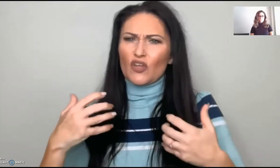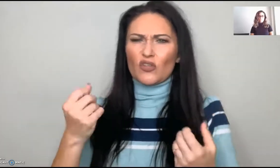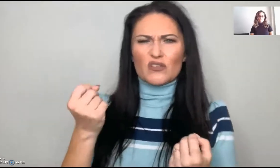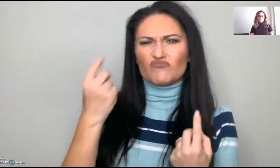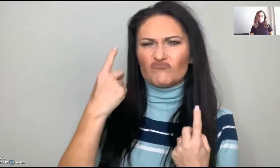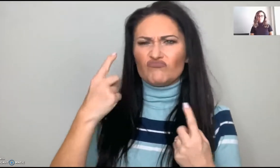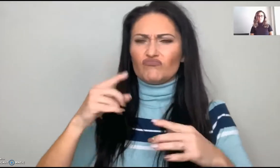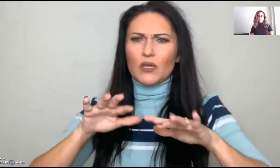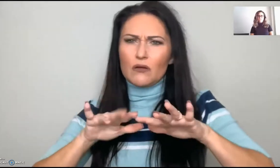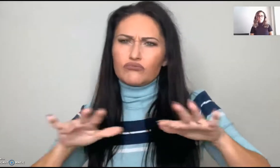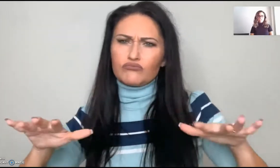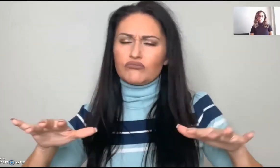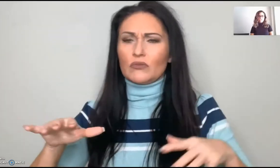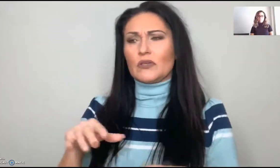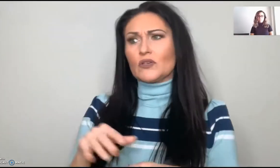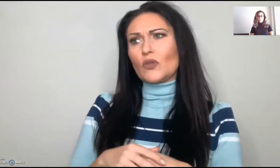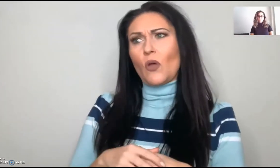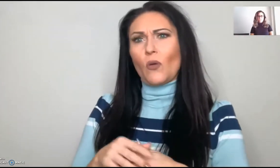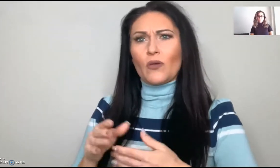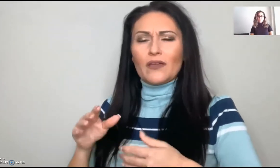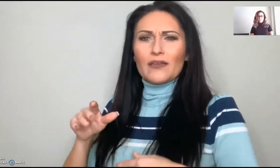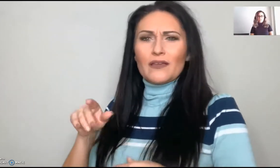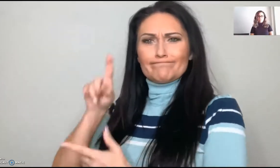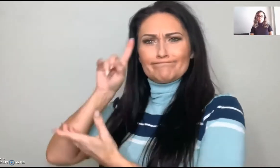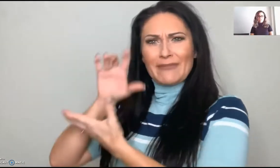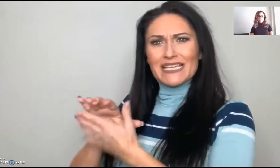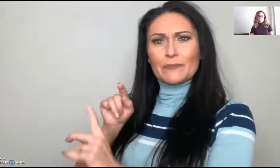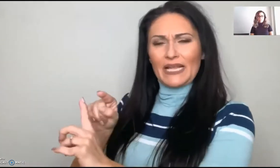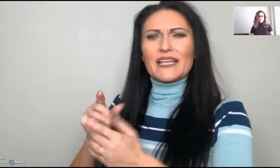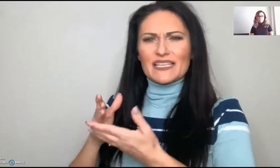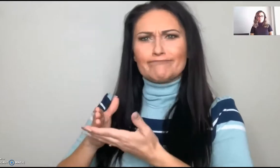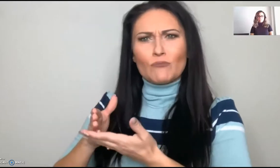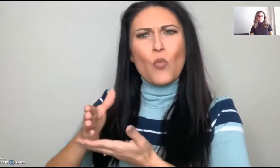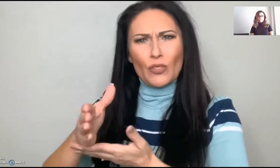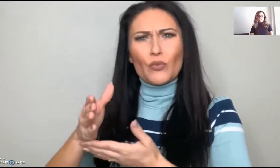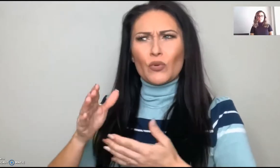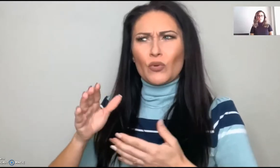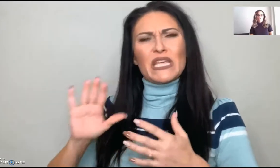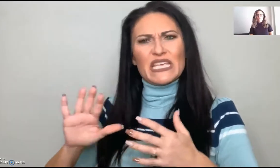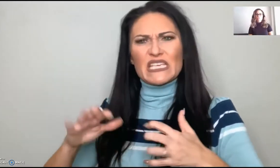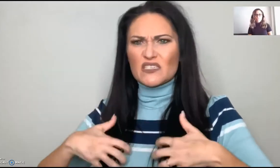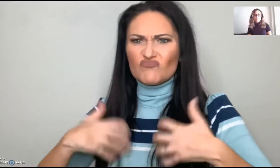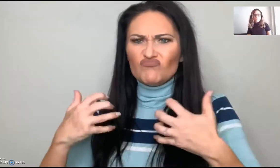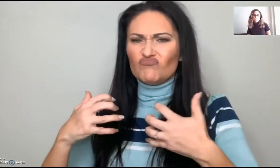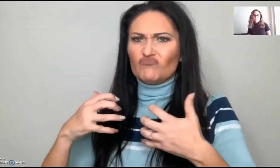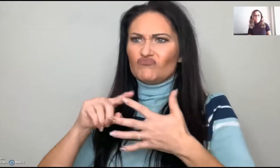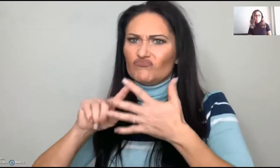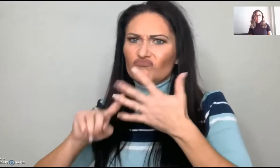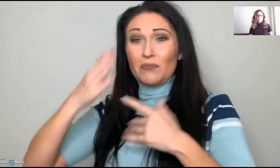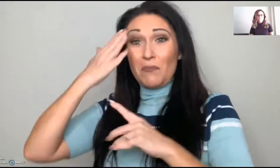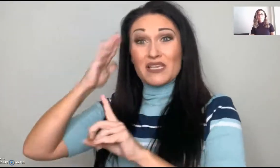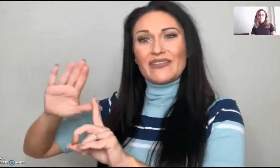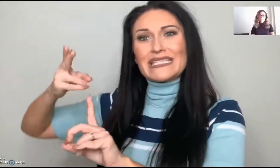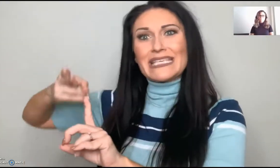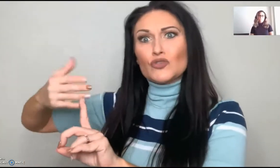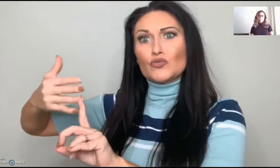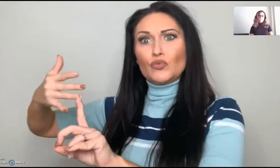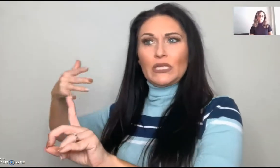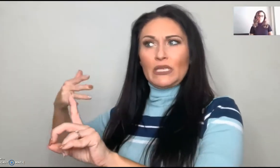The fear, anger, misunderstanding, all of that. So my husband, he was going through some anger issues